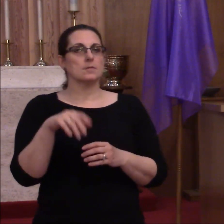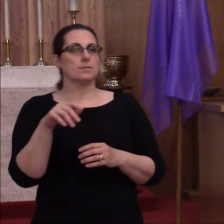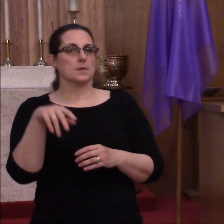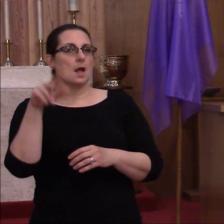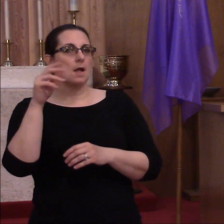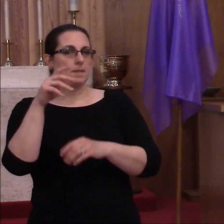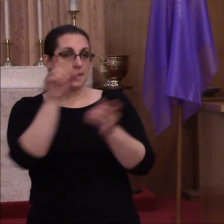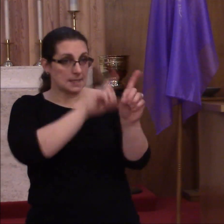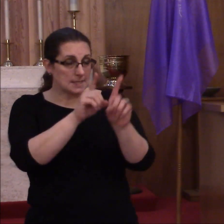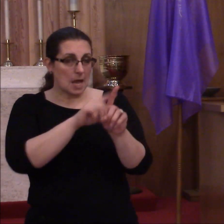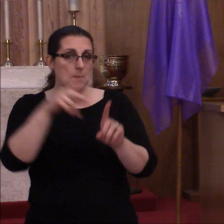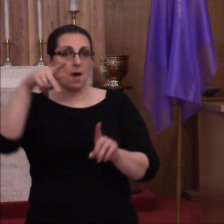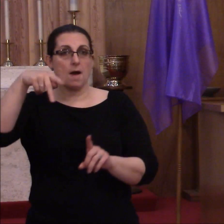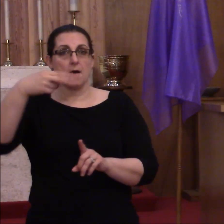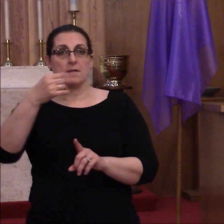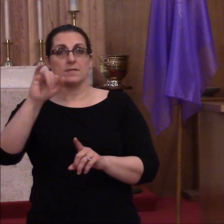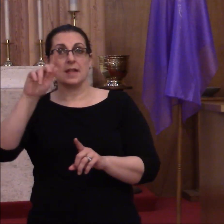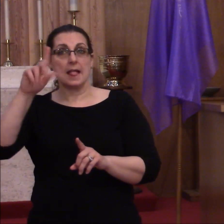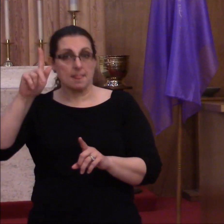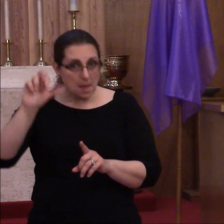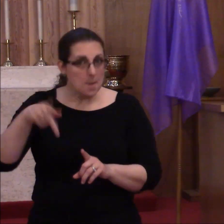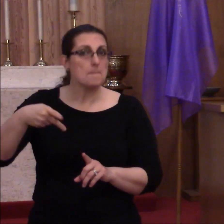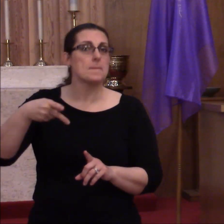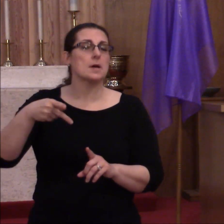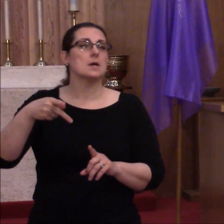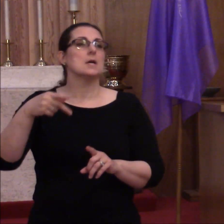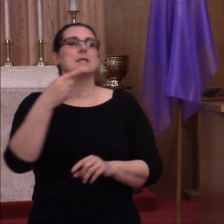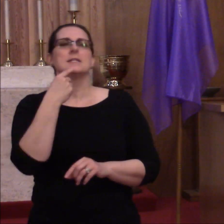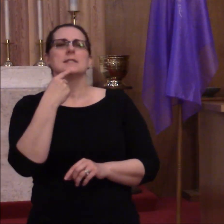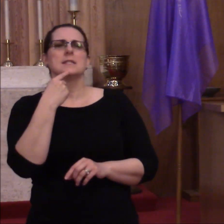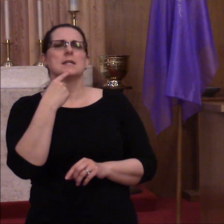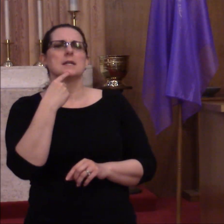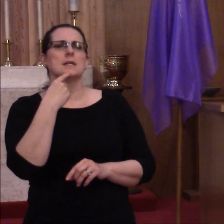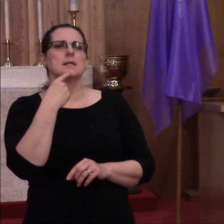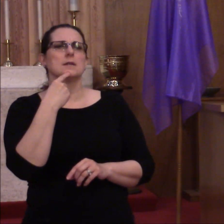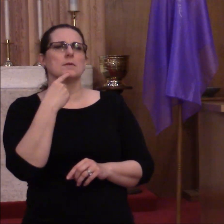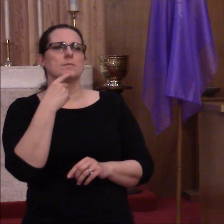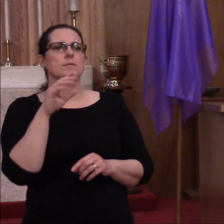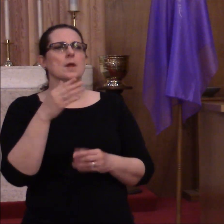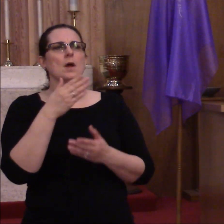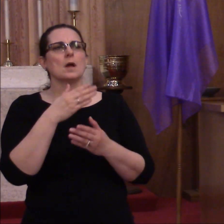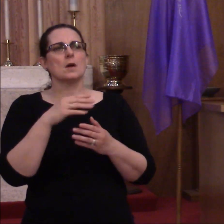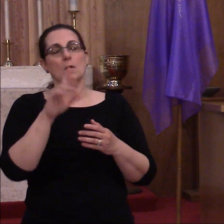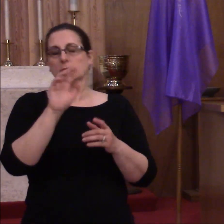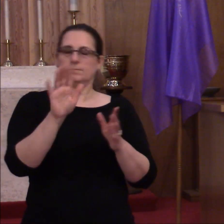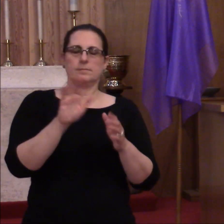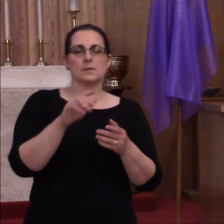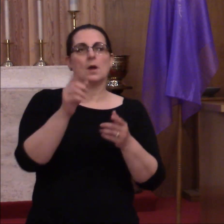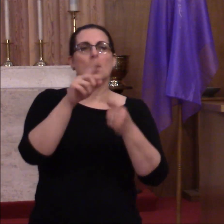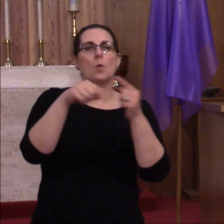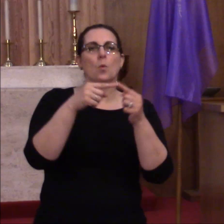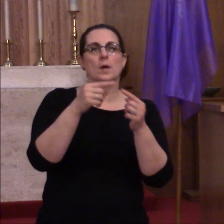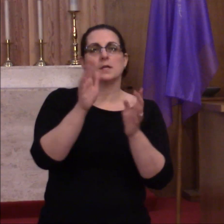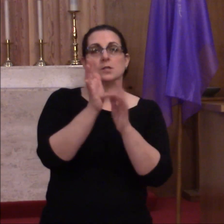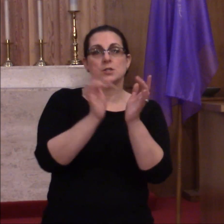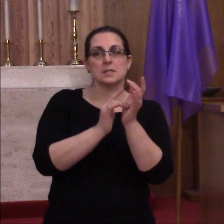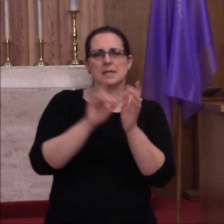declared 200 denarii would not buy enough bread for each of them to get just a little.